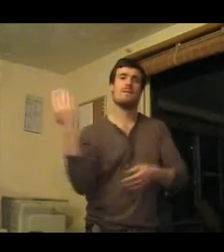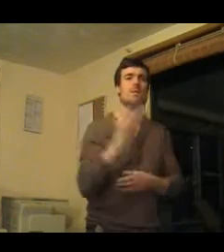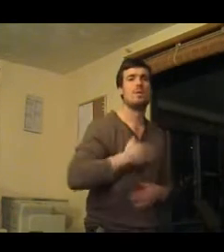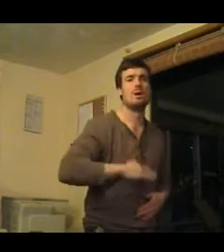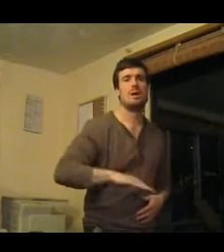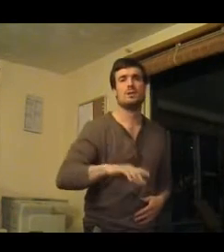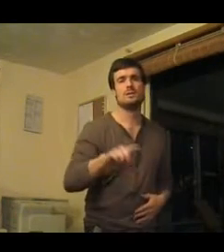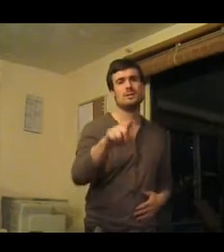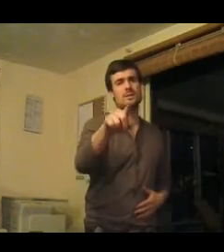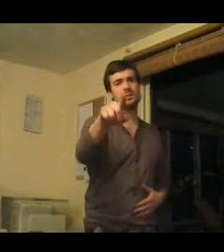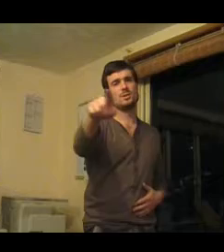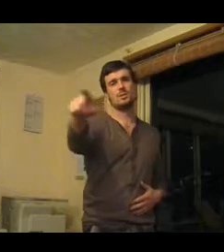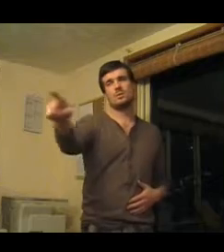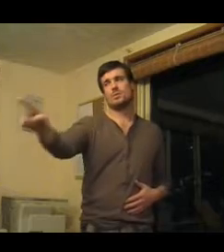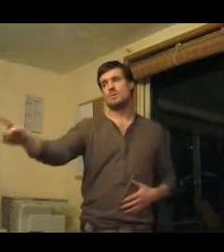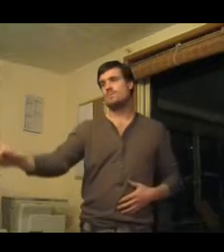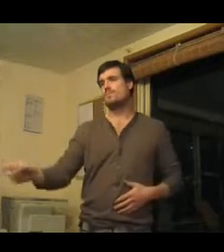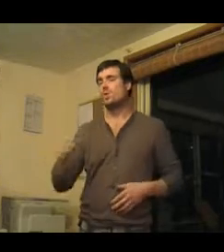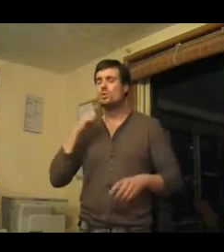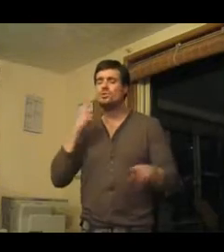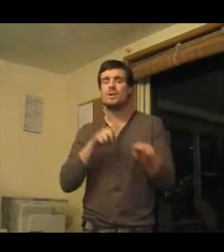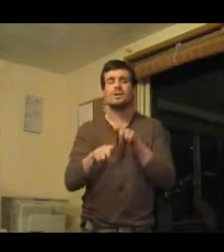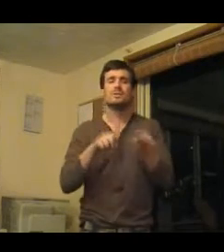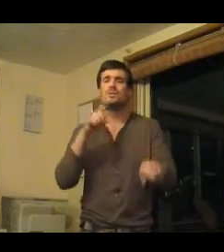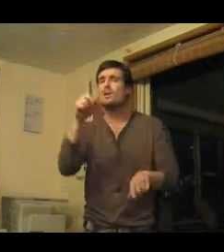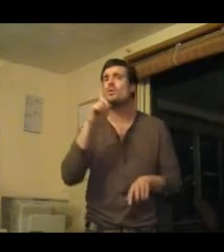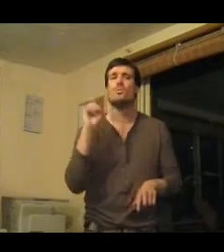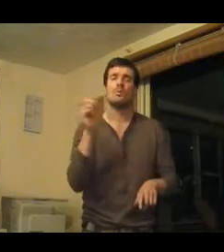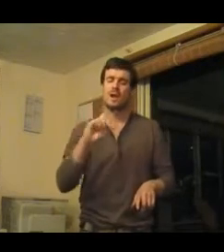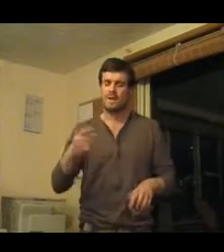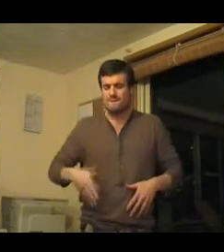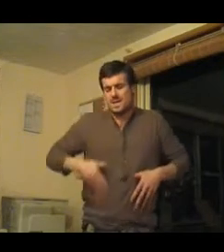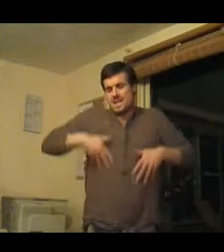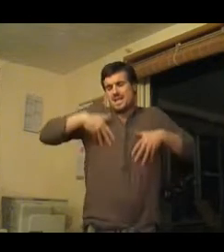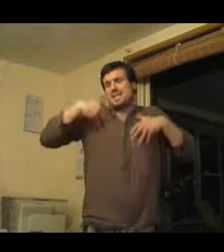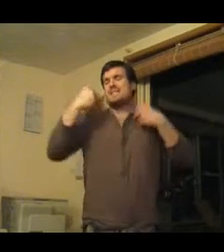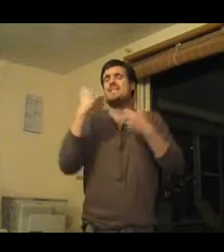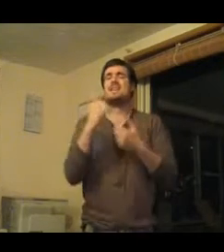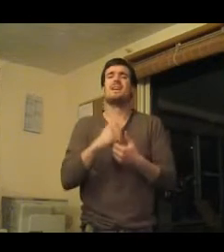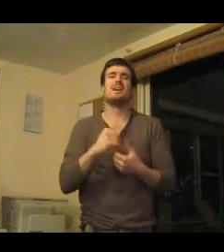Whoever Wanted You Try To Tell You What I Feel Inside